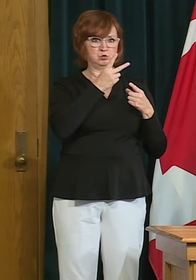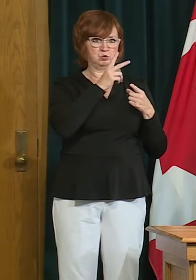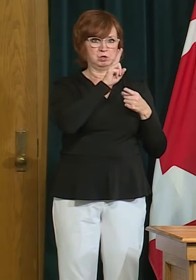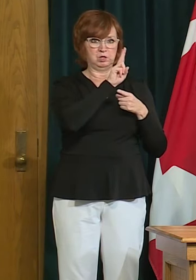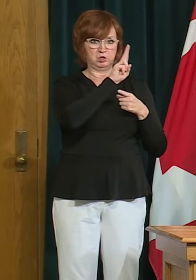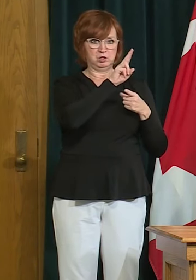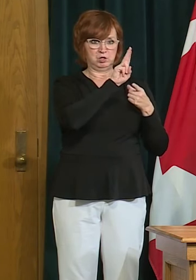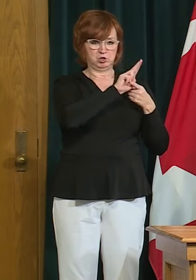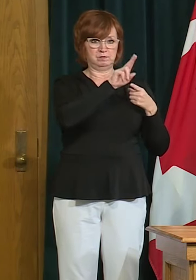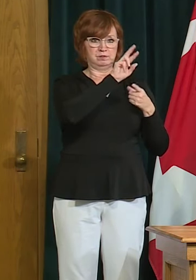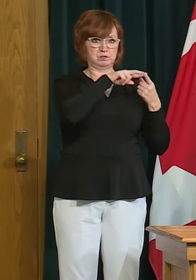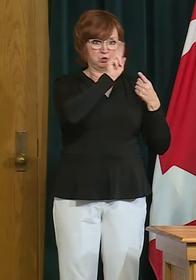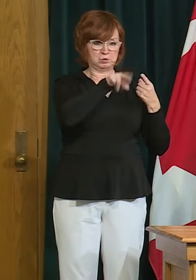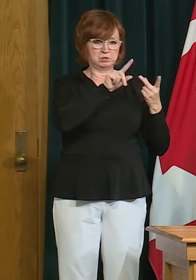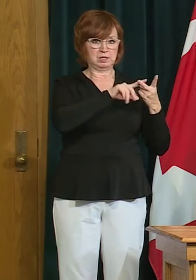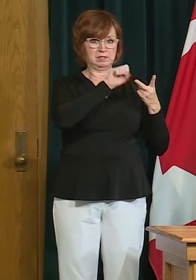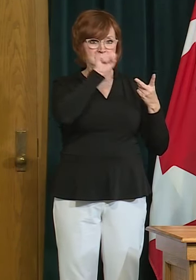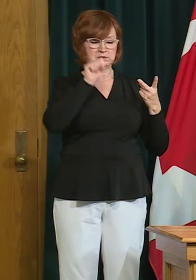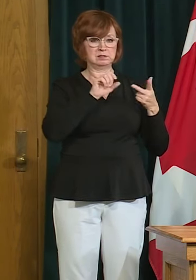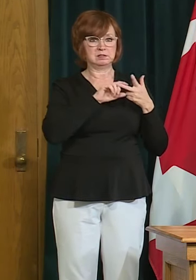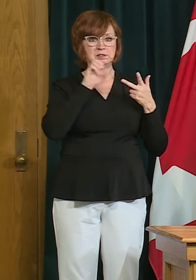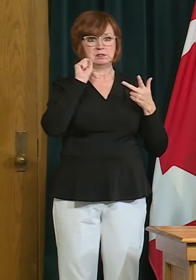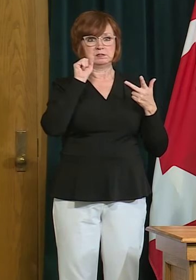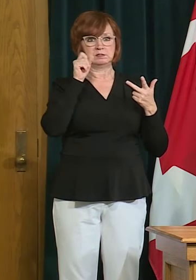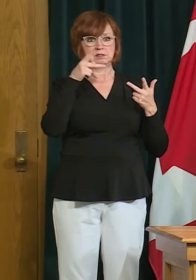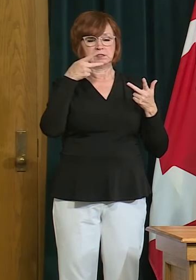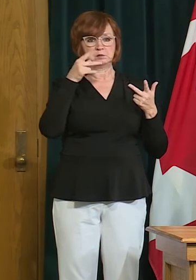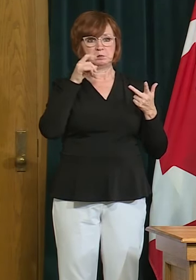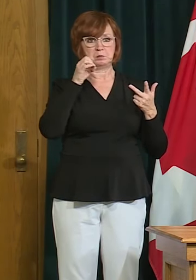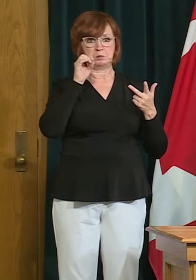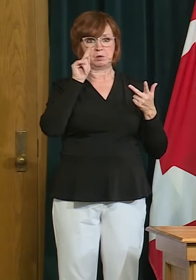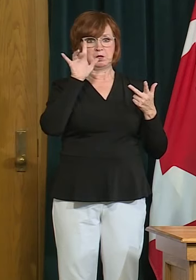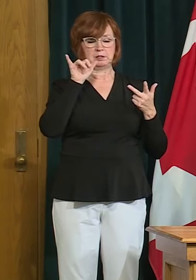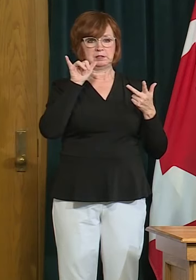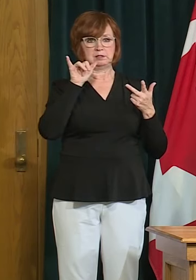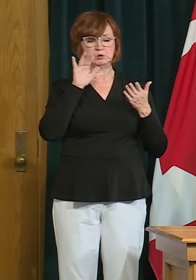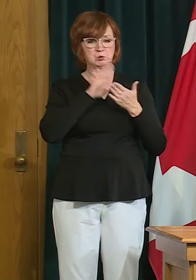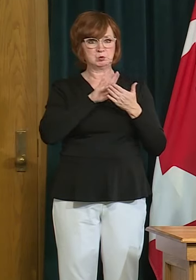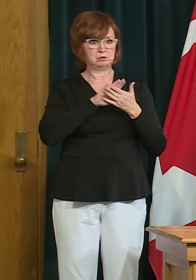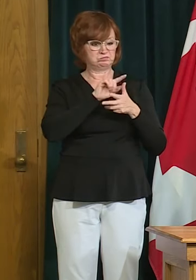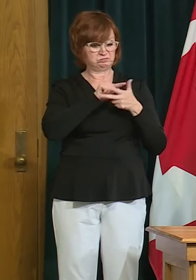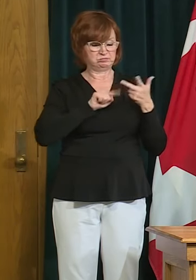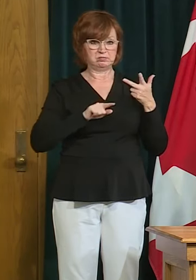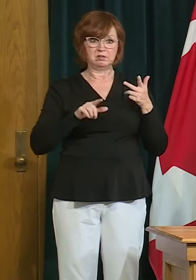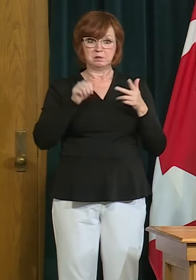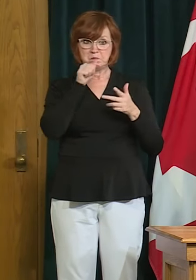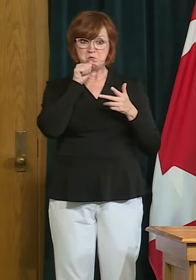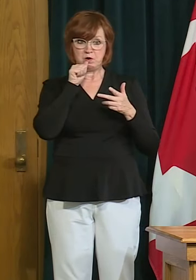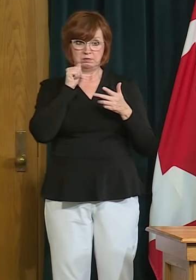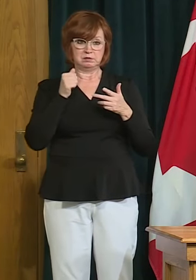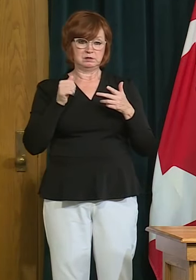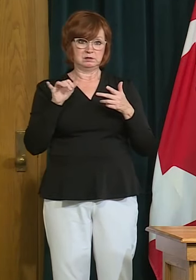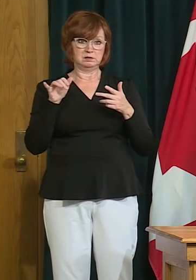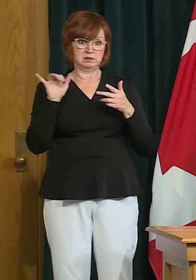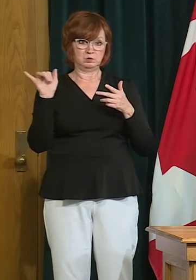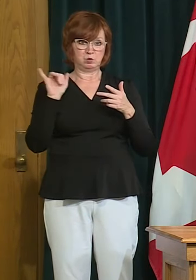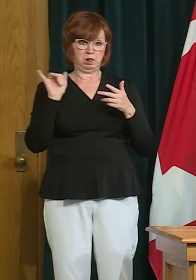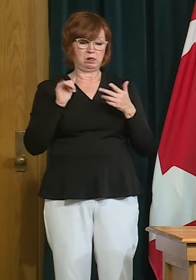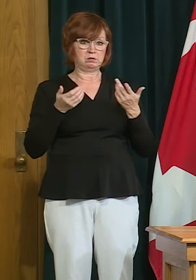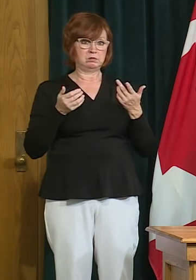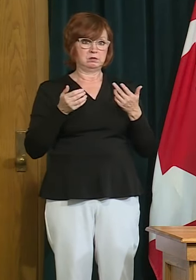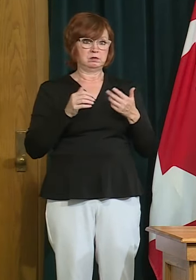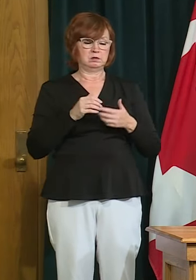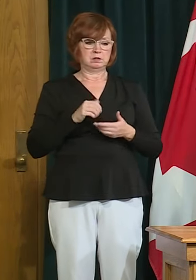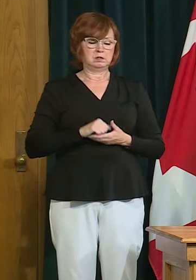well as in the private sector and um you know i just just point to this as uh being a an opportunity that